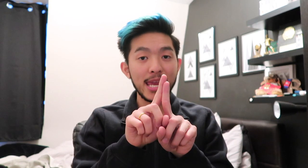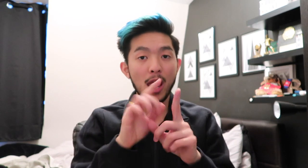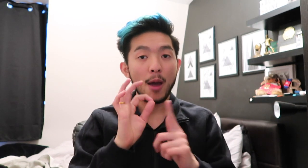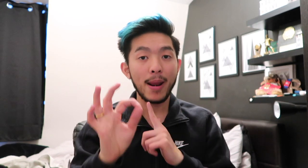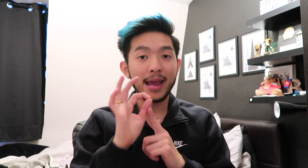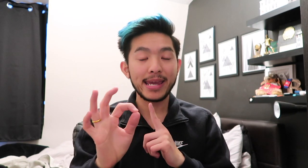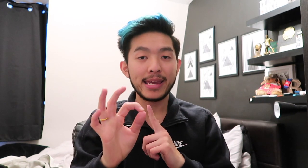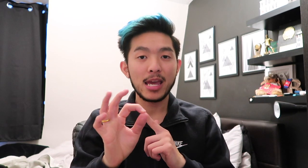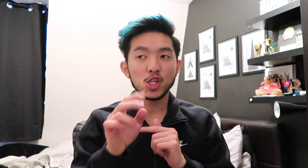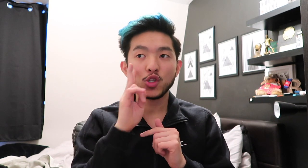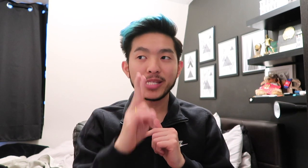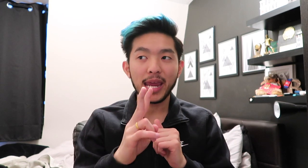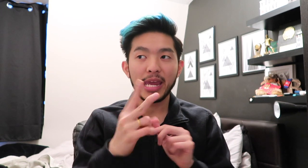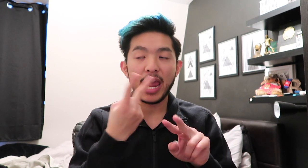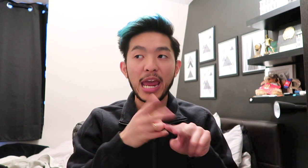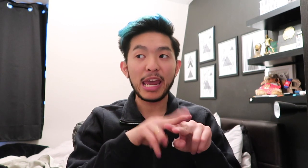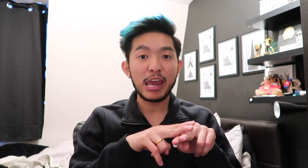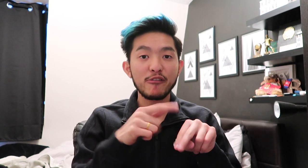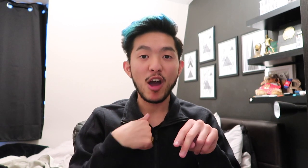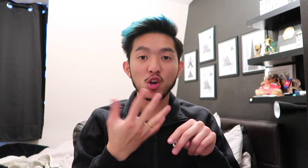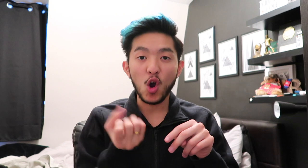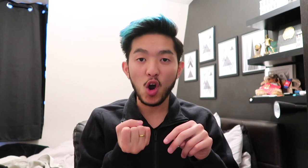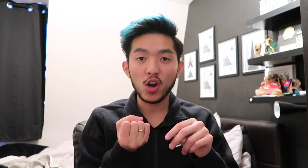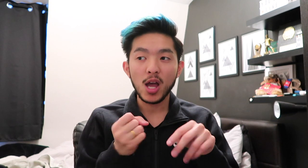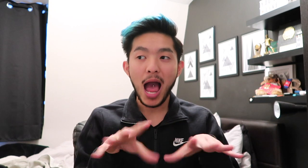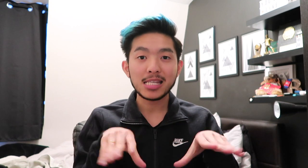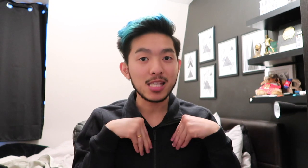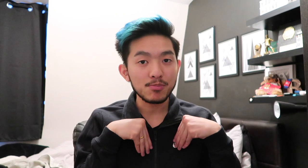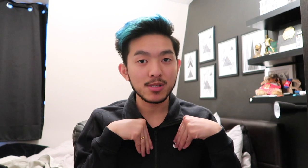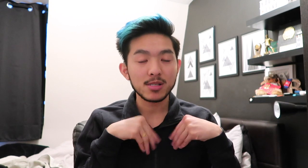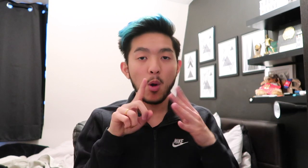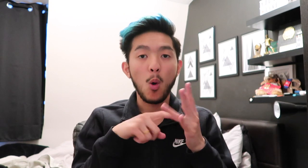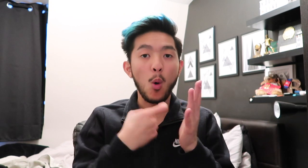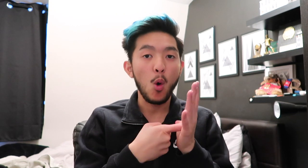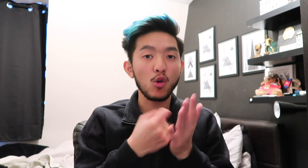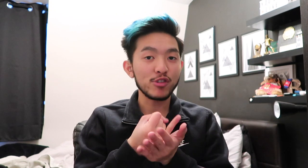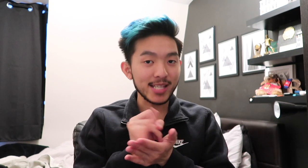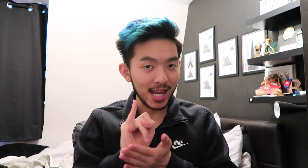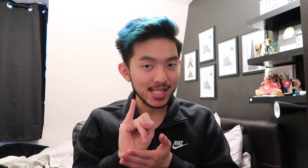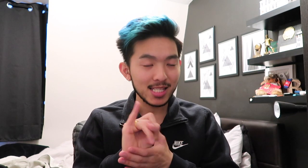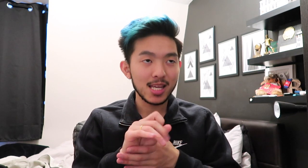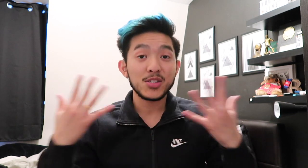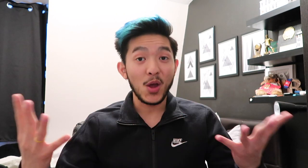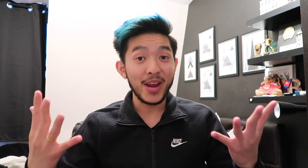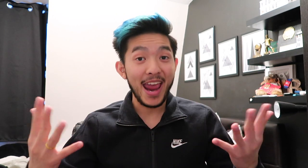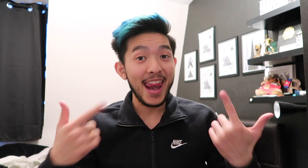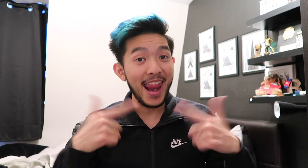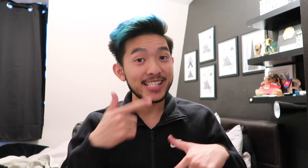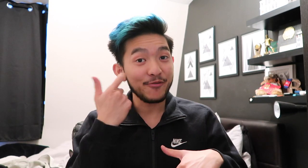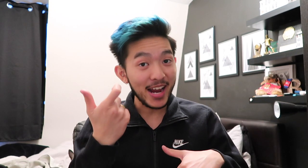upbringing to see if I got a sex or a kiss. So, again, let's back